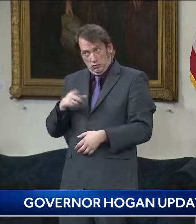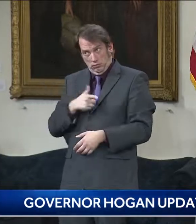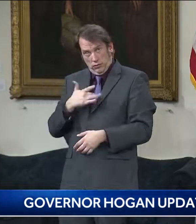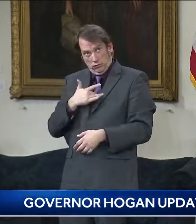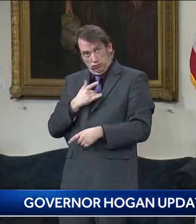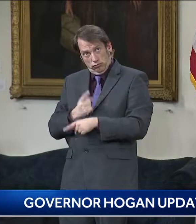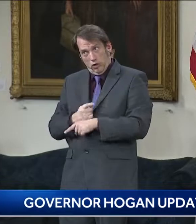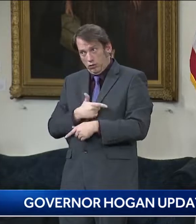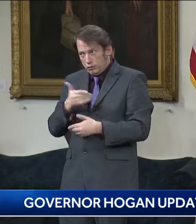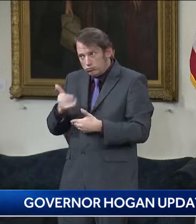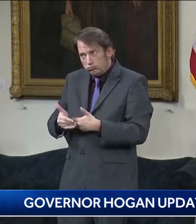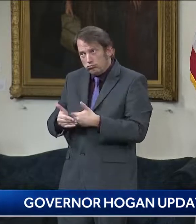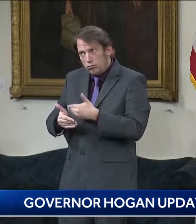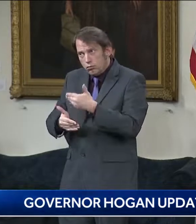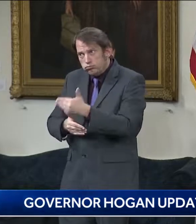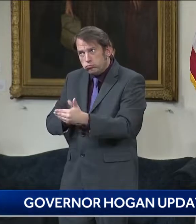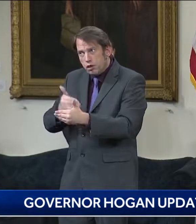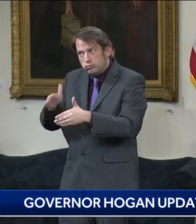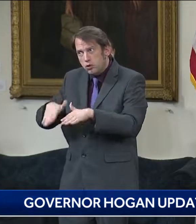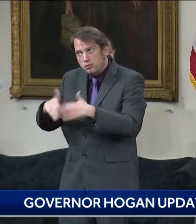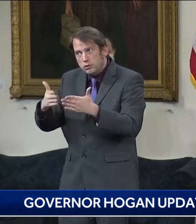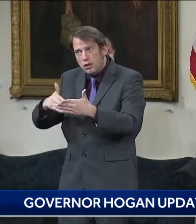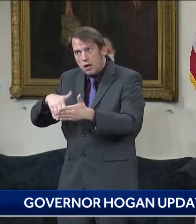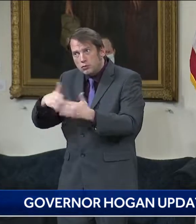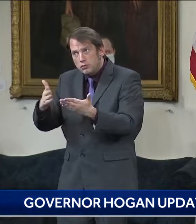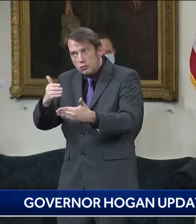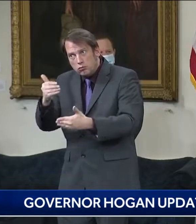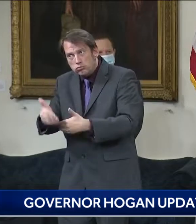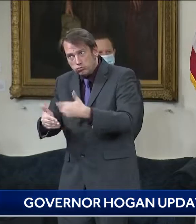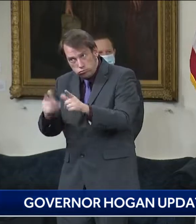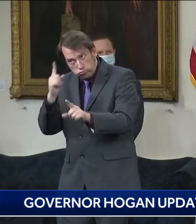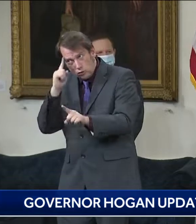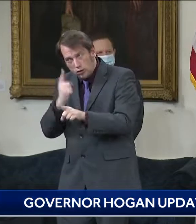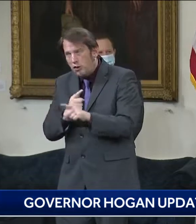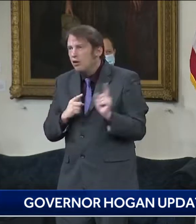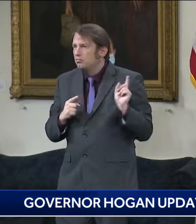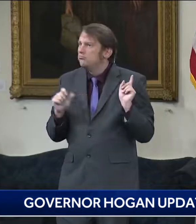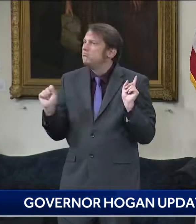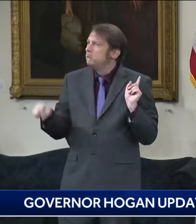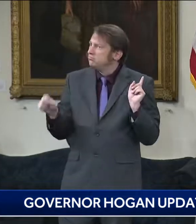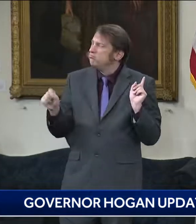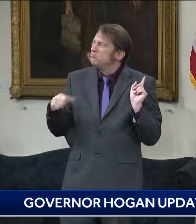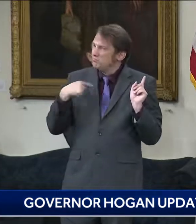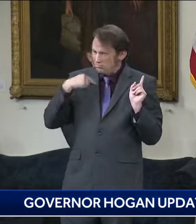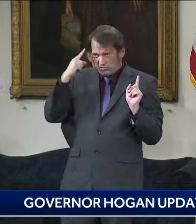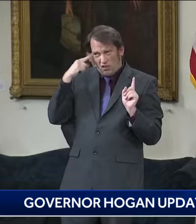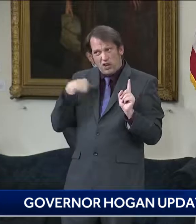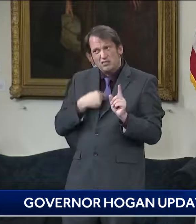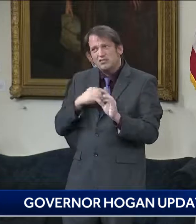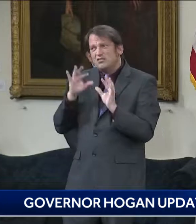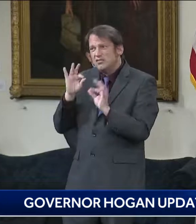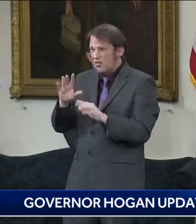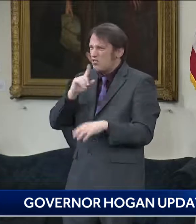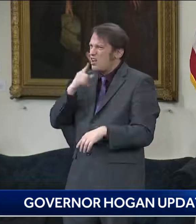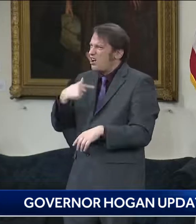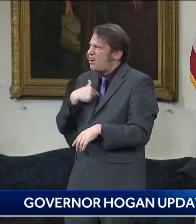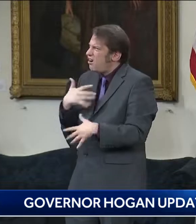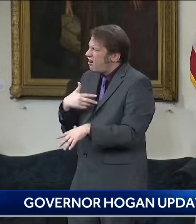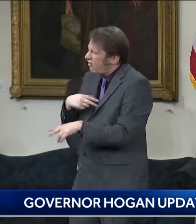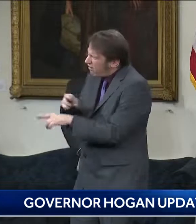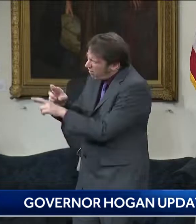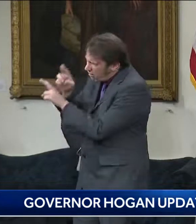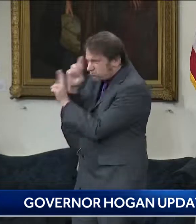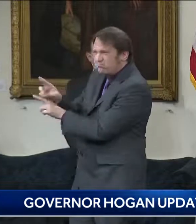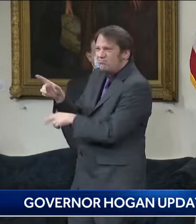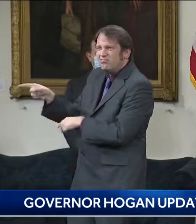I think, uh, I'd listen to Dr. Fauci. Uh, you know, I've talked to him throughout the entire crisis for more than a year as I was leading the nation's